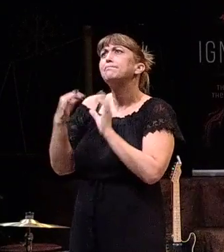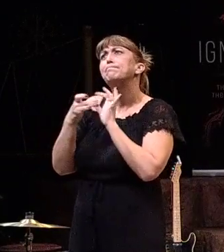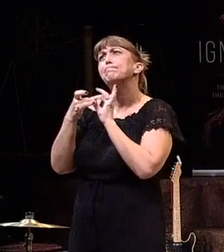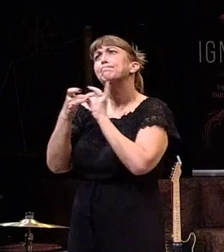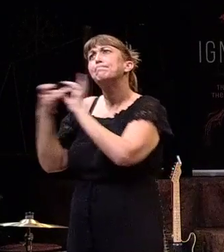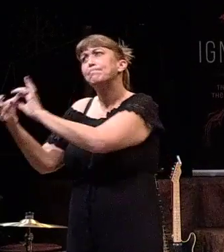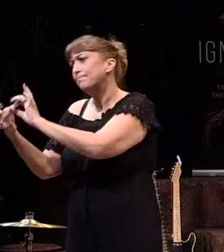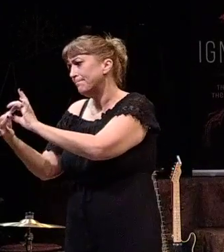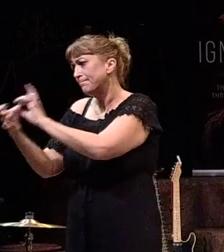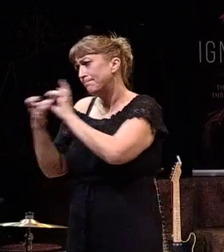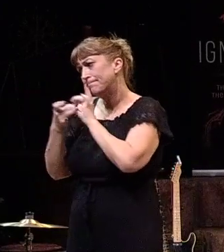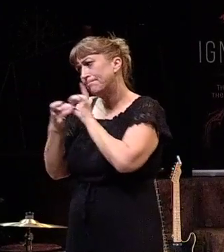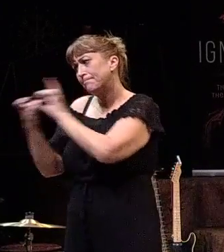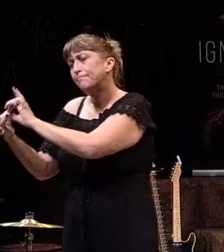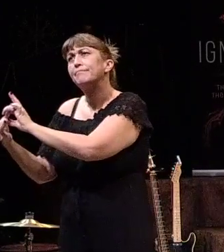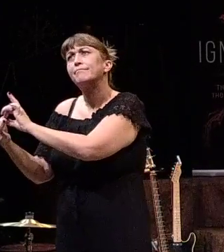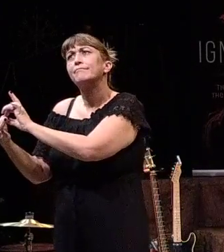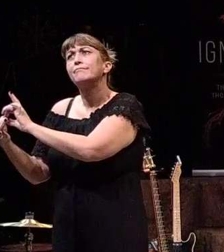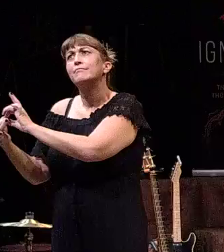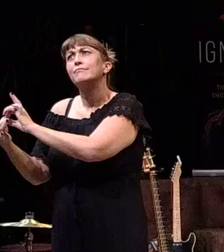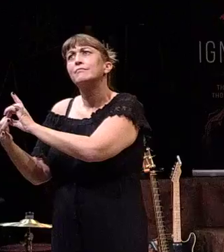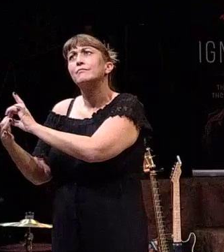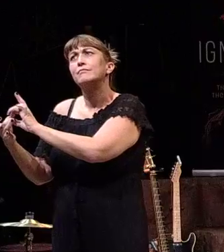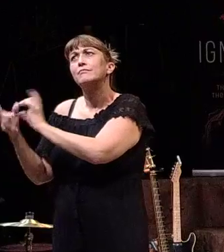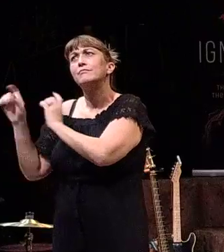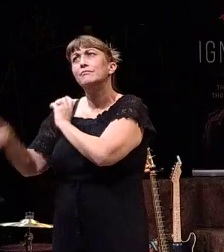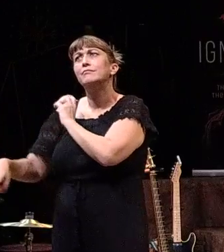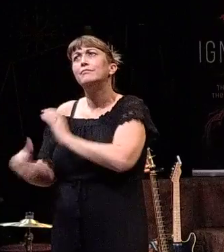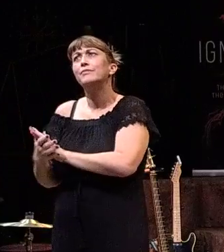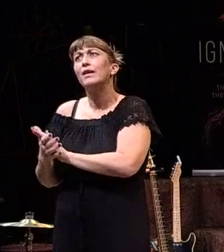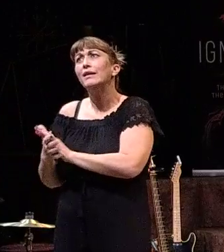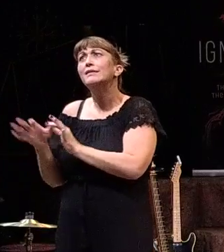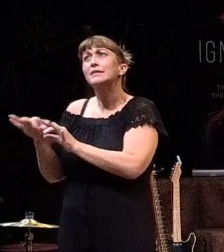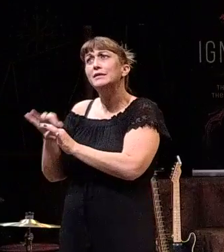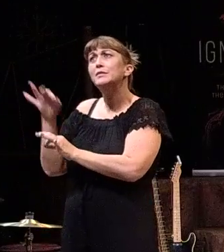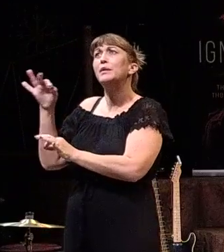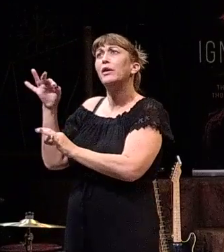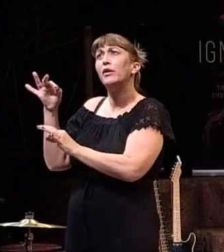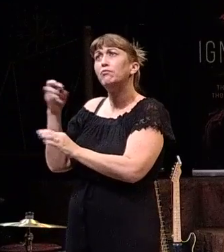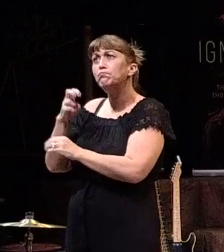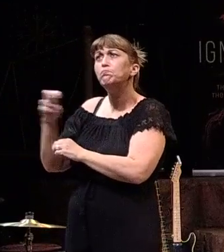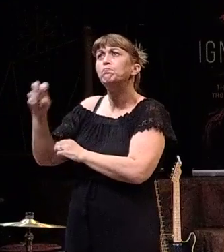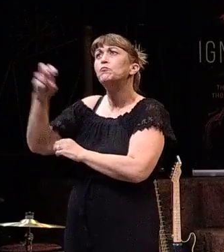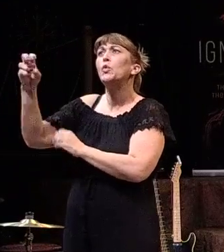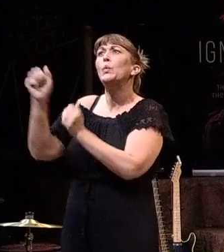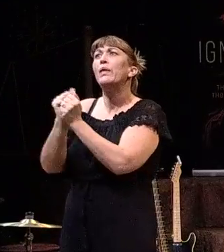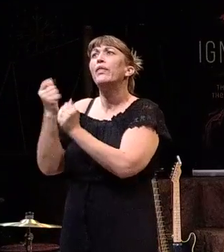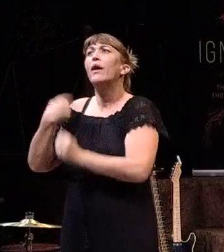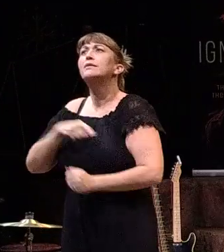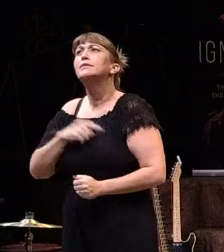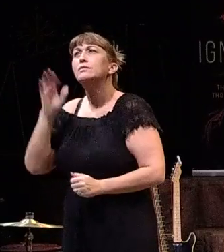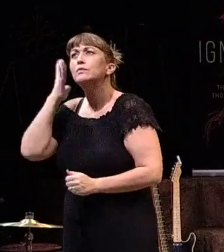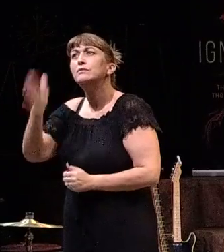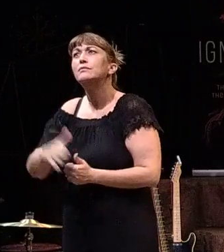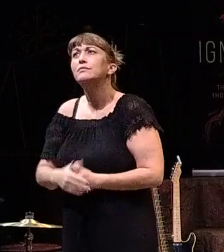It's telling us that the Spirit is along for the journey with us. And,